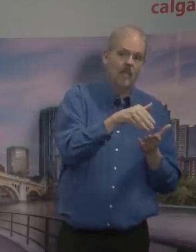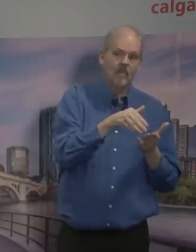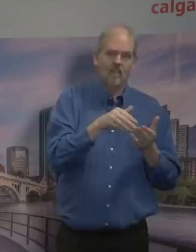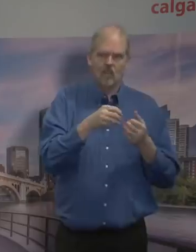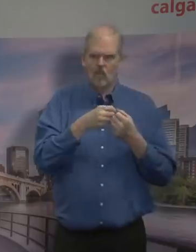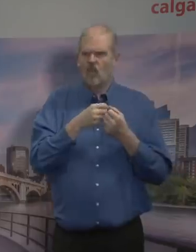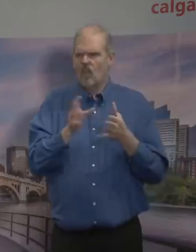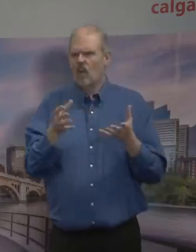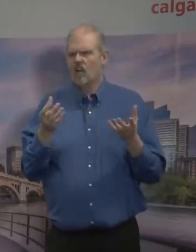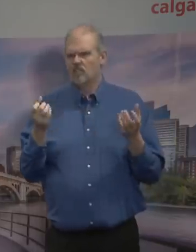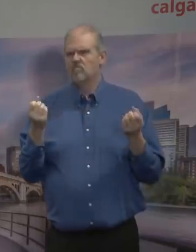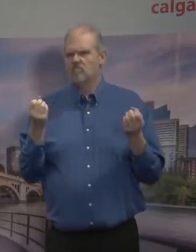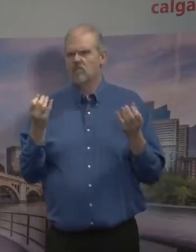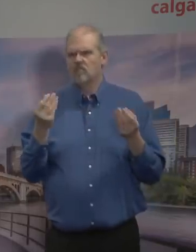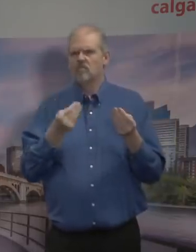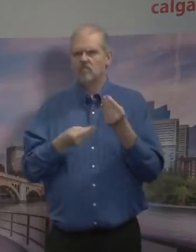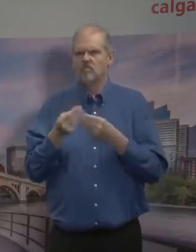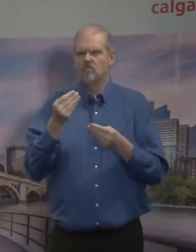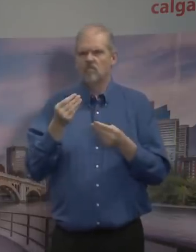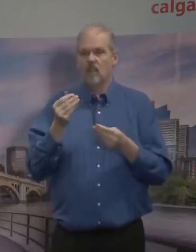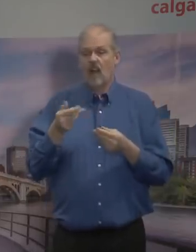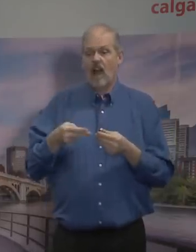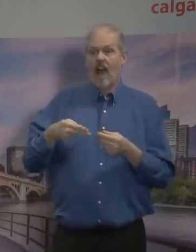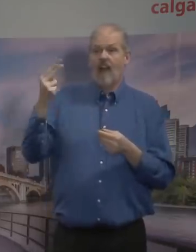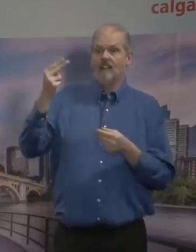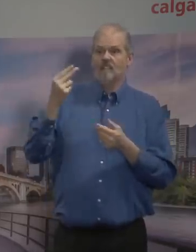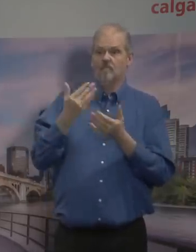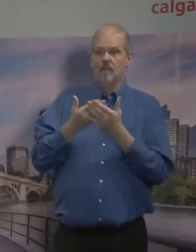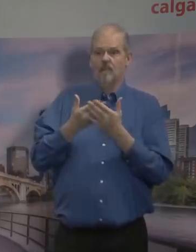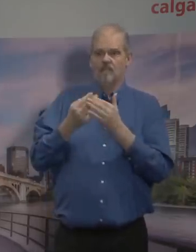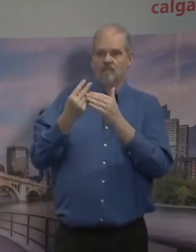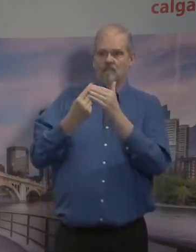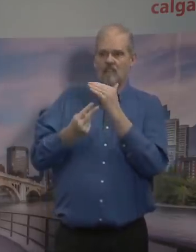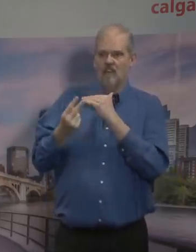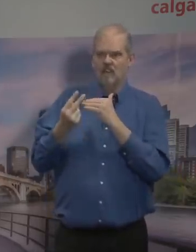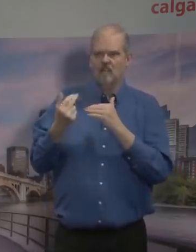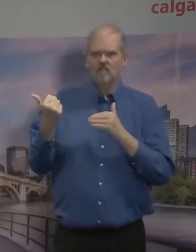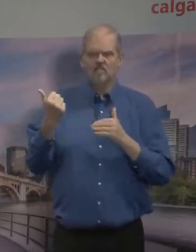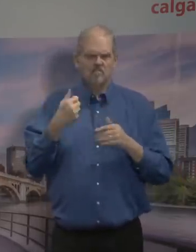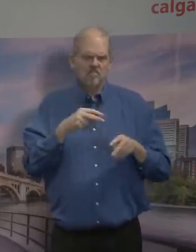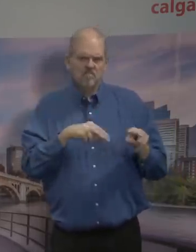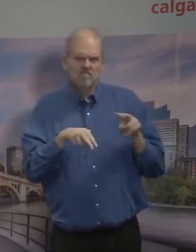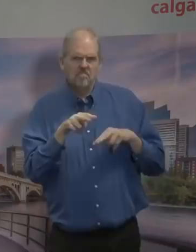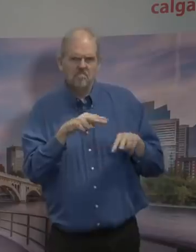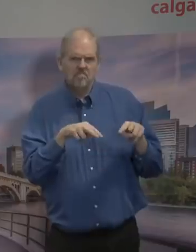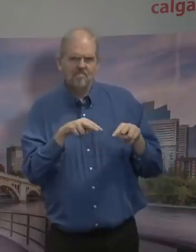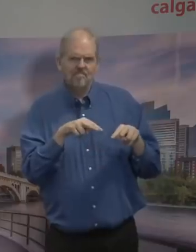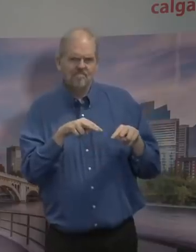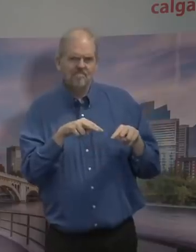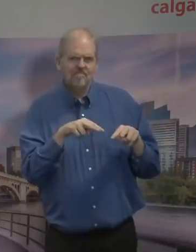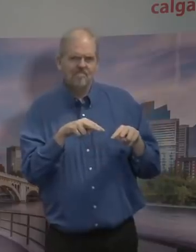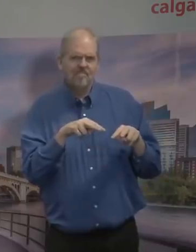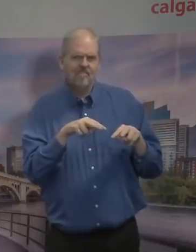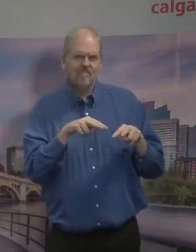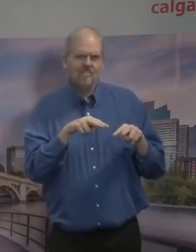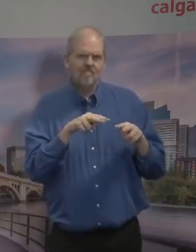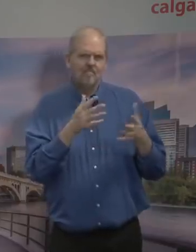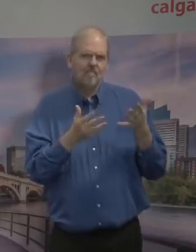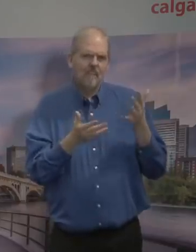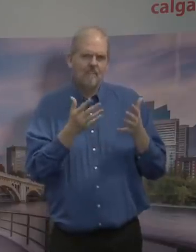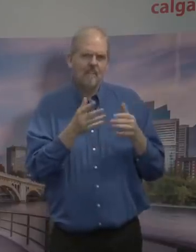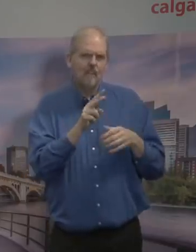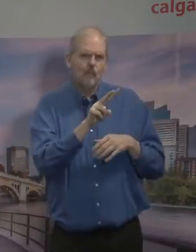are probably a bit too high. We are looking at numbers now that look like on a bad case, 235 million